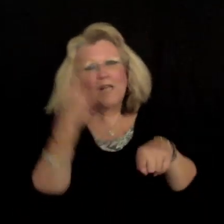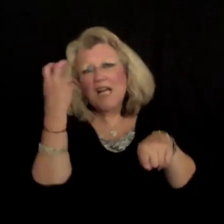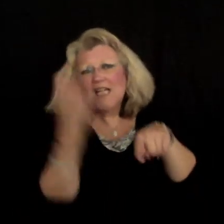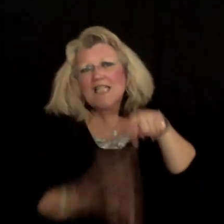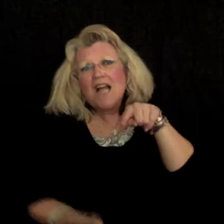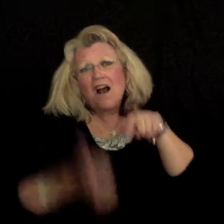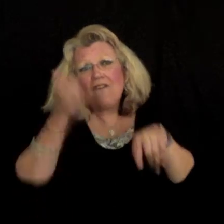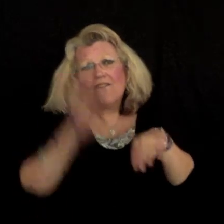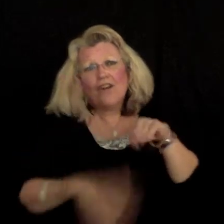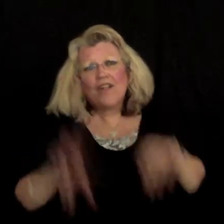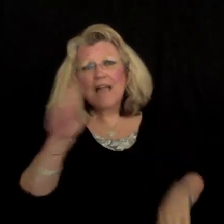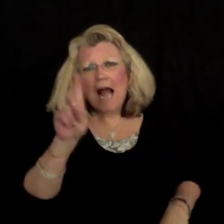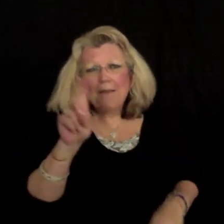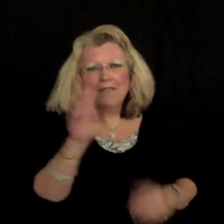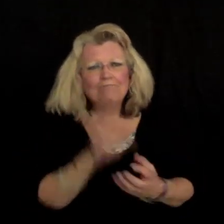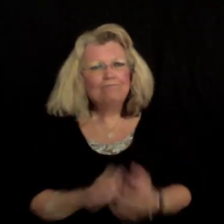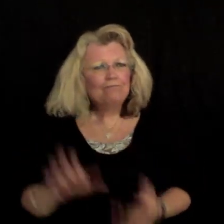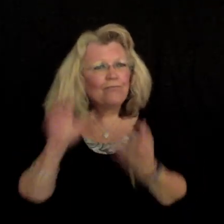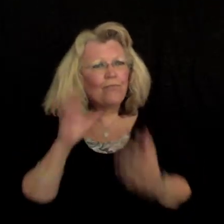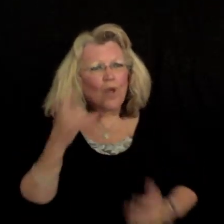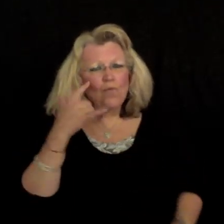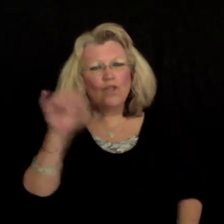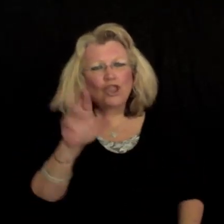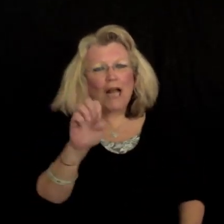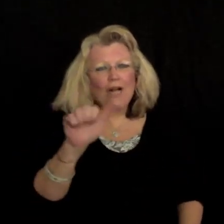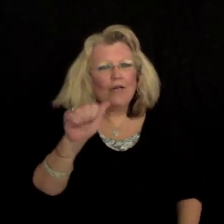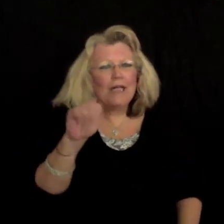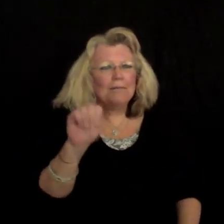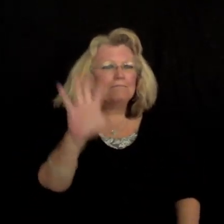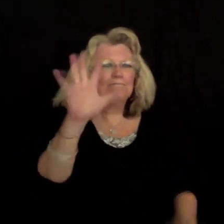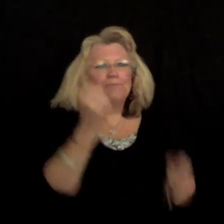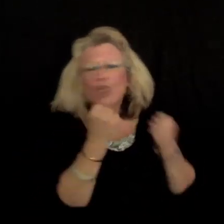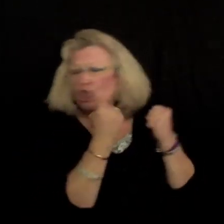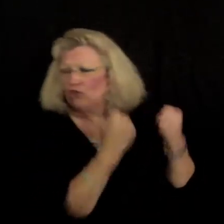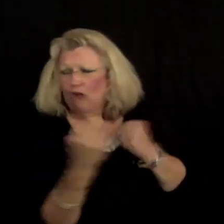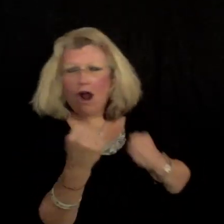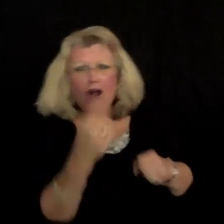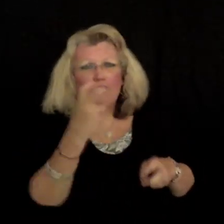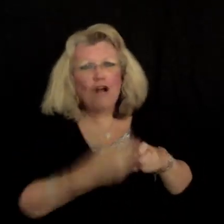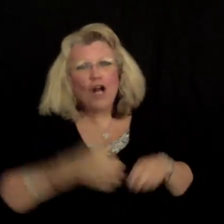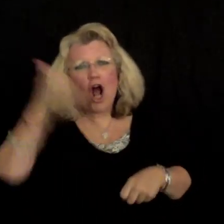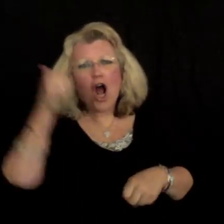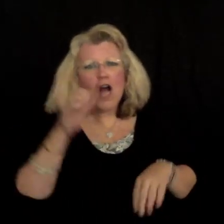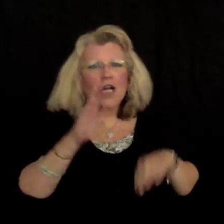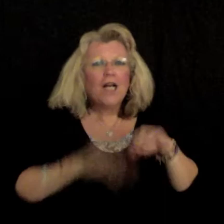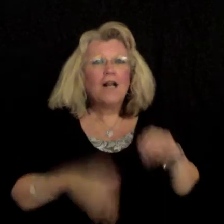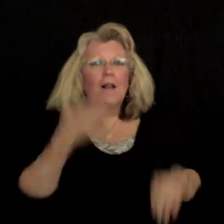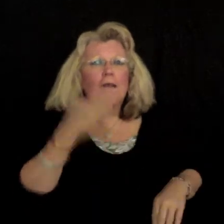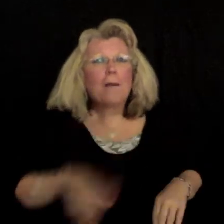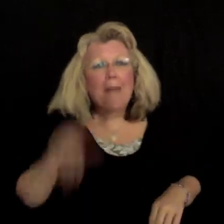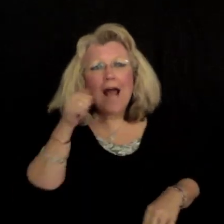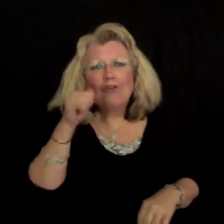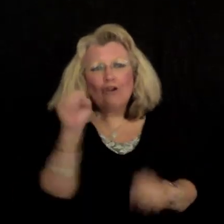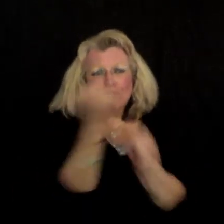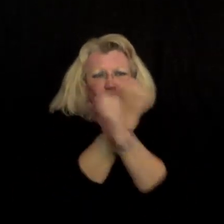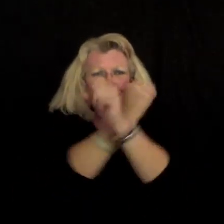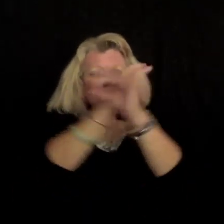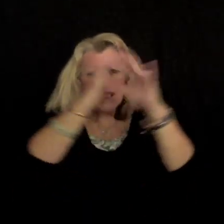Tired for the diamonds, rich like cream Struggling hard, than a bad girl's dream